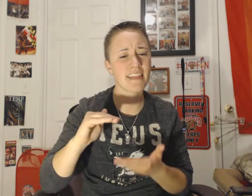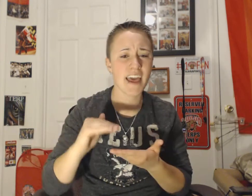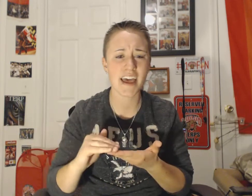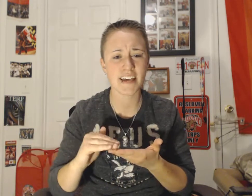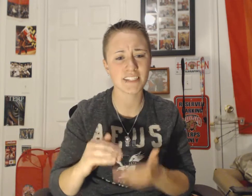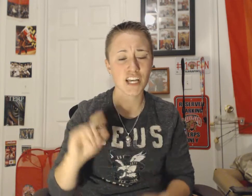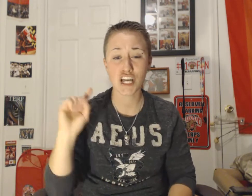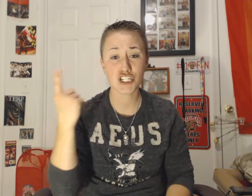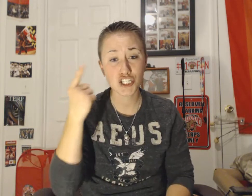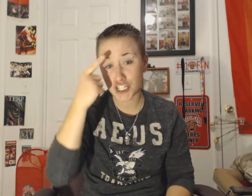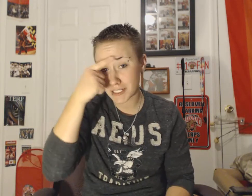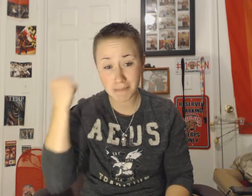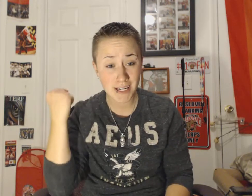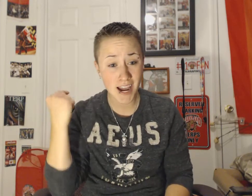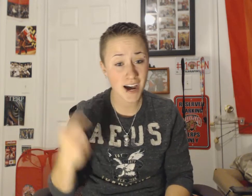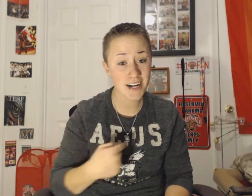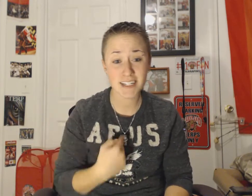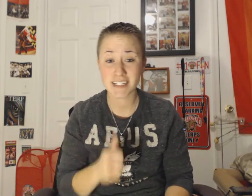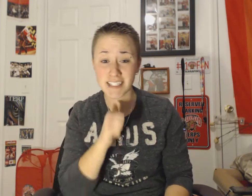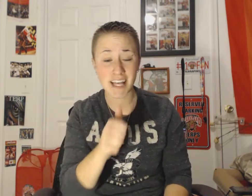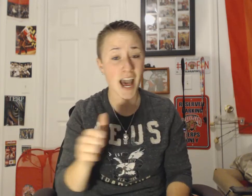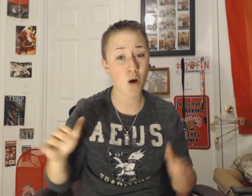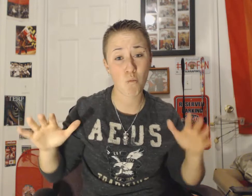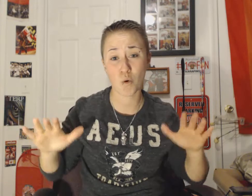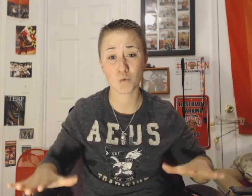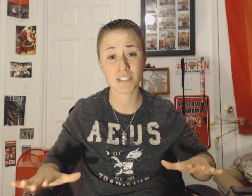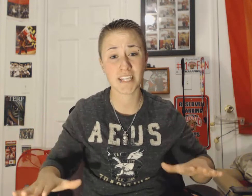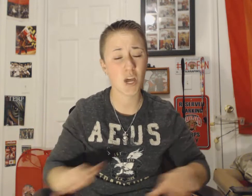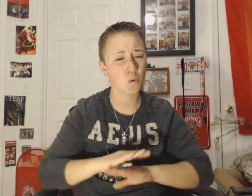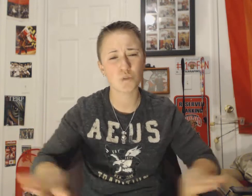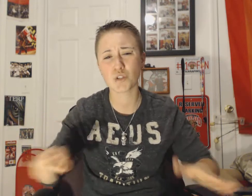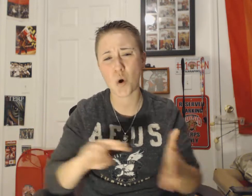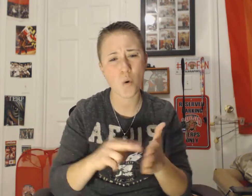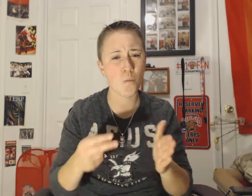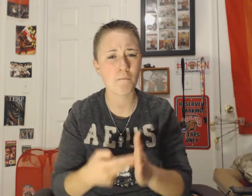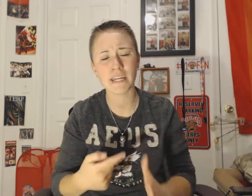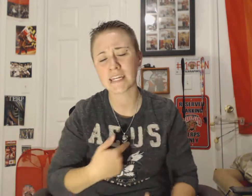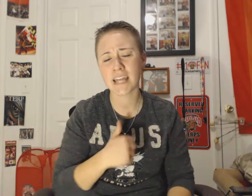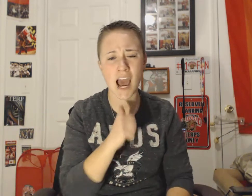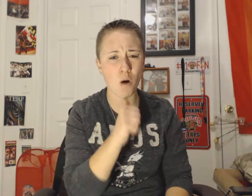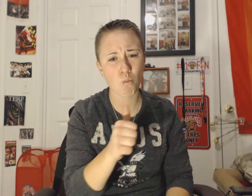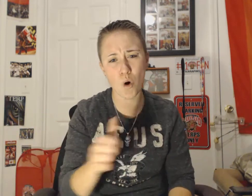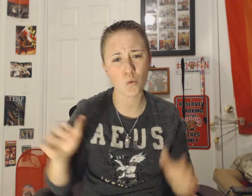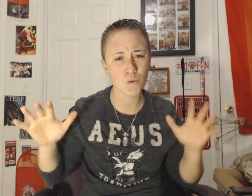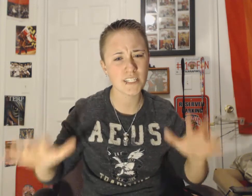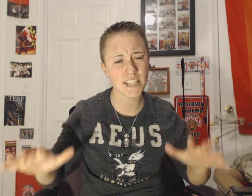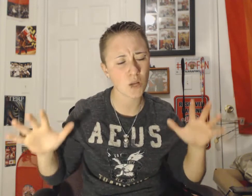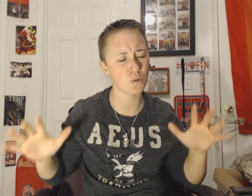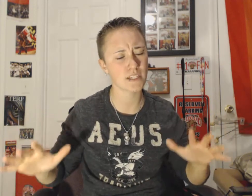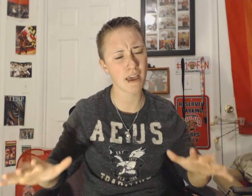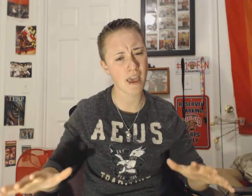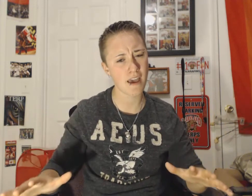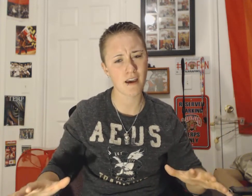less Just because I won't settle Don't mean I won't settle down